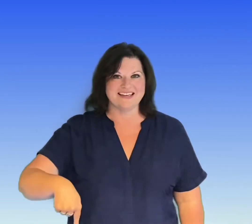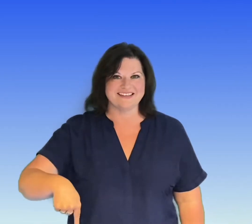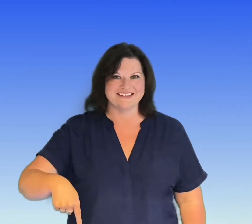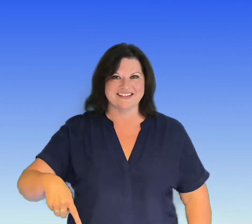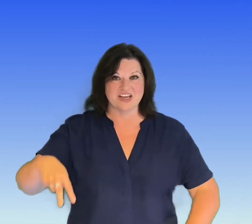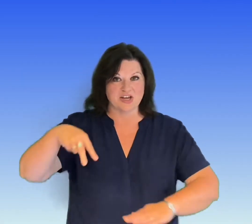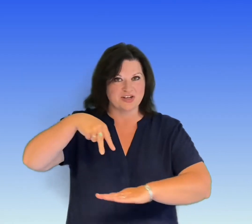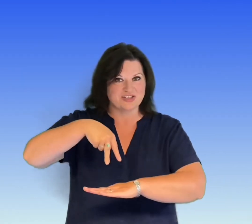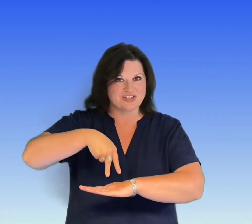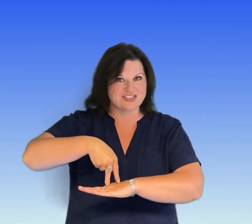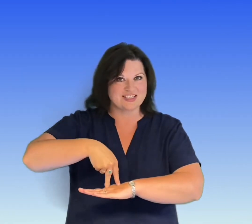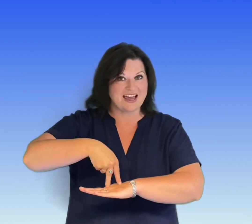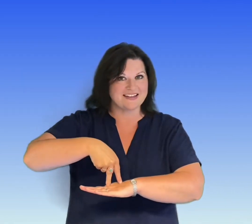to stand.